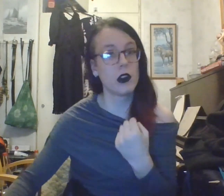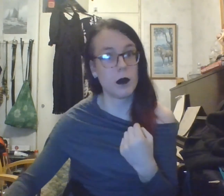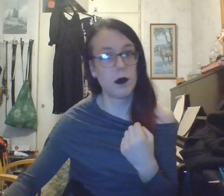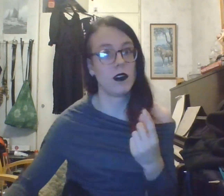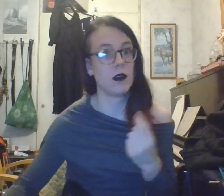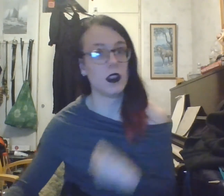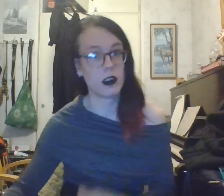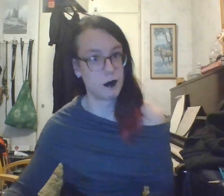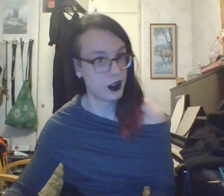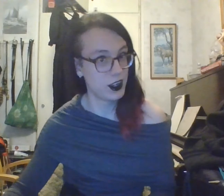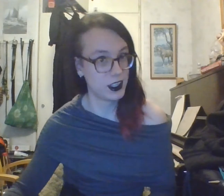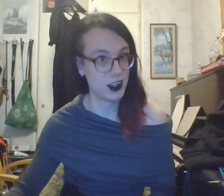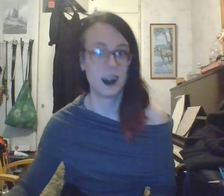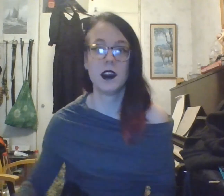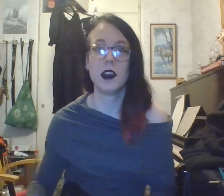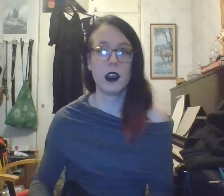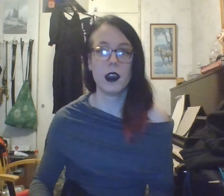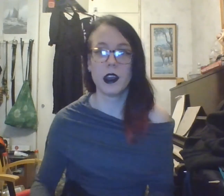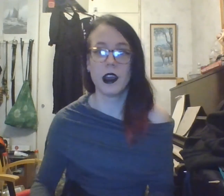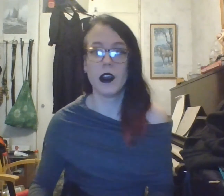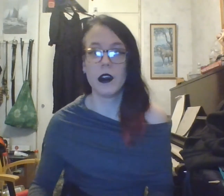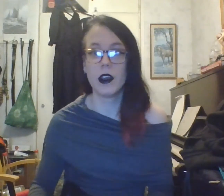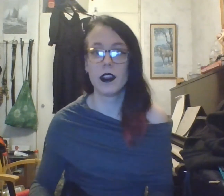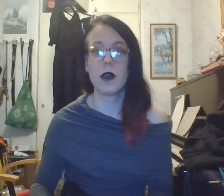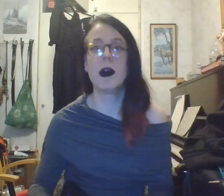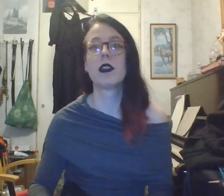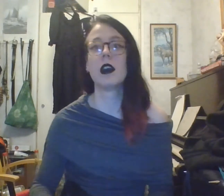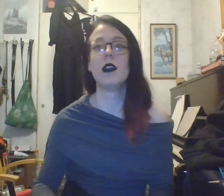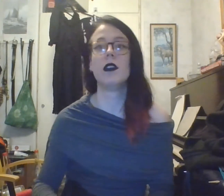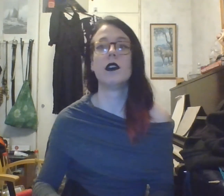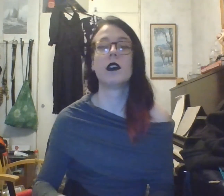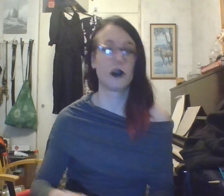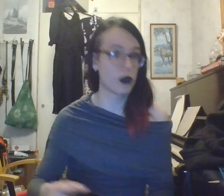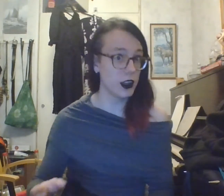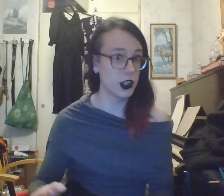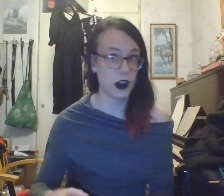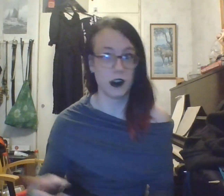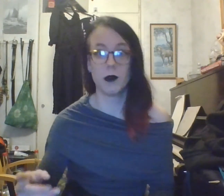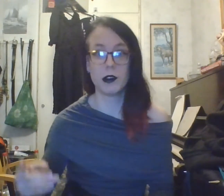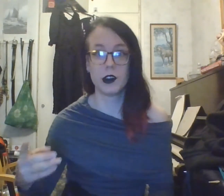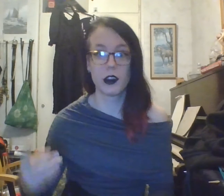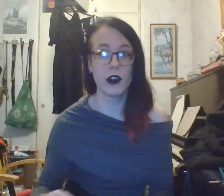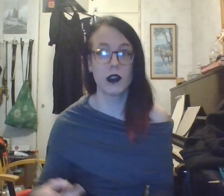over the means of production. Now, that might sound contradictory to what you're used to here,